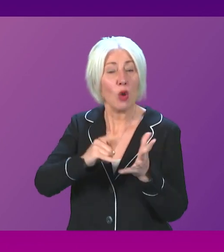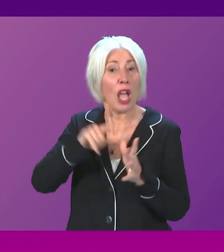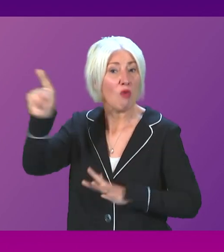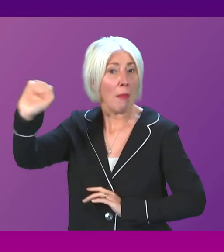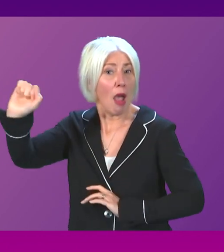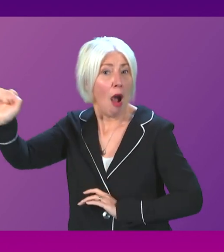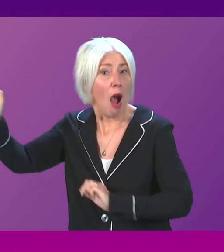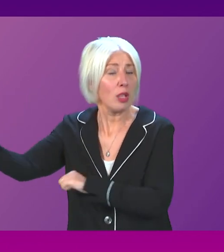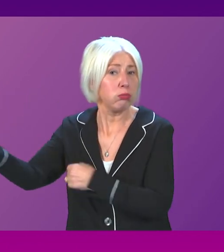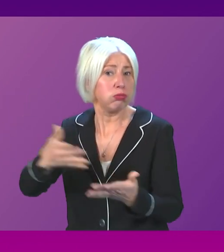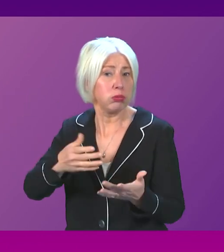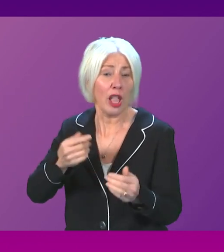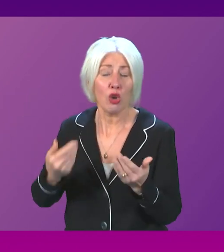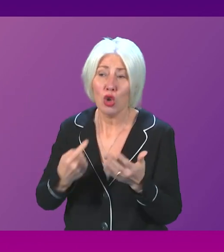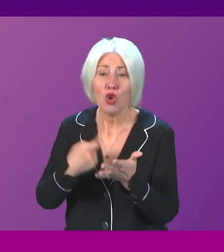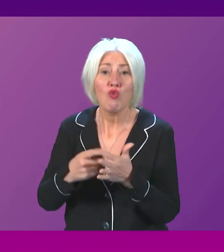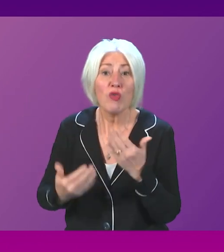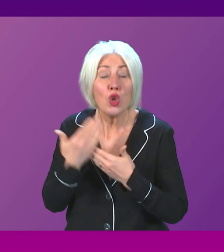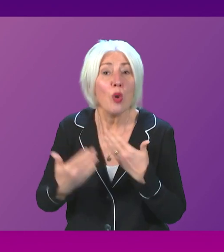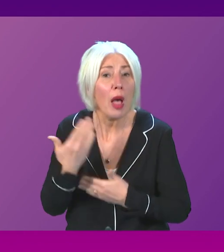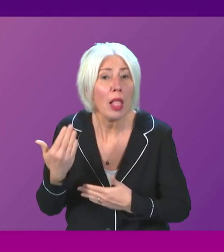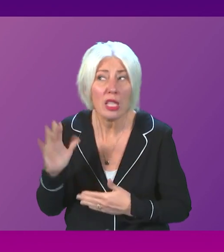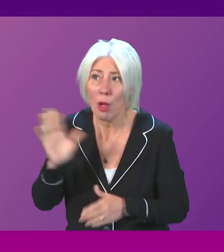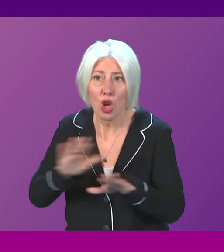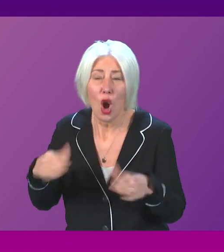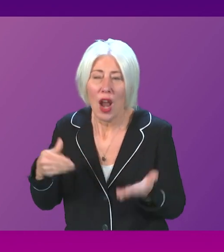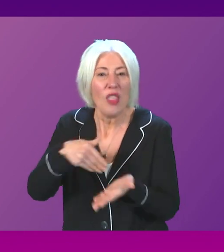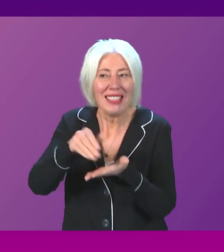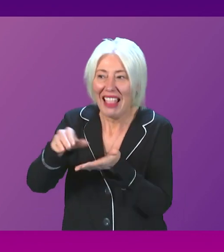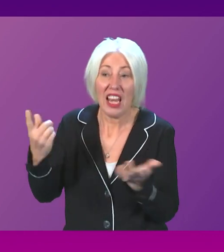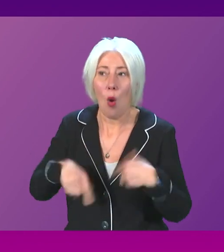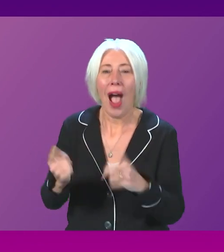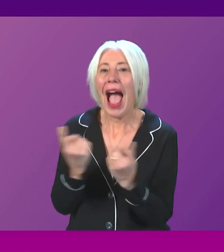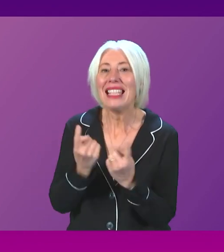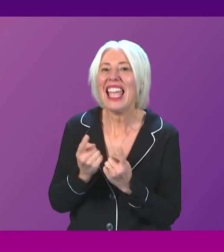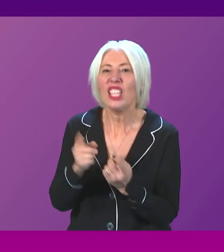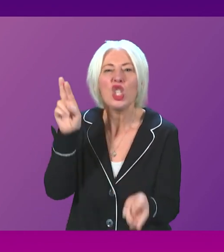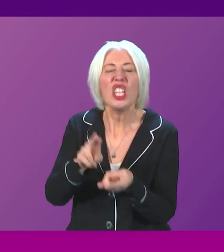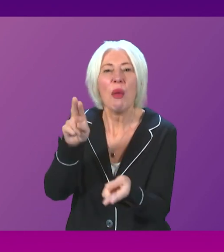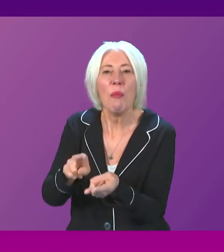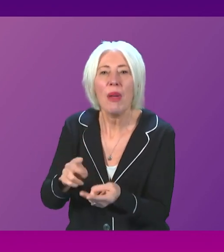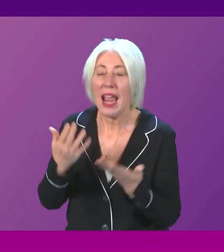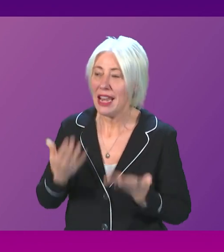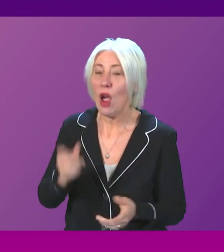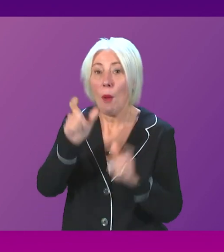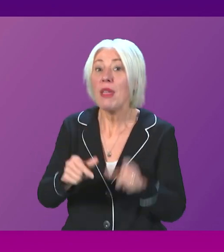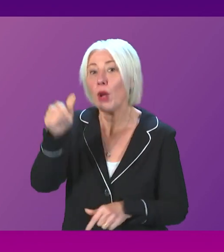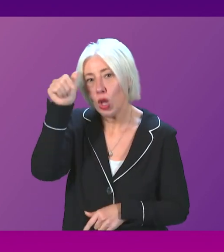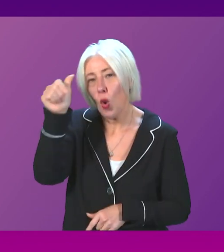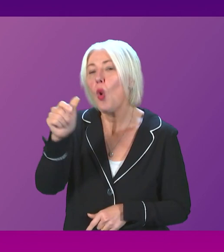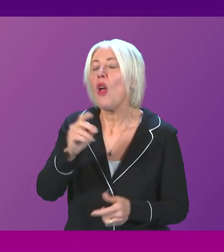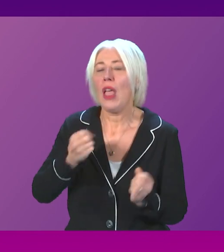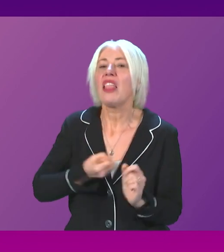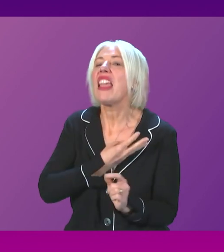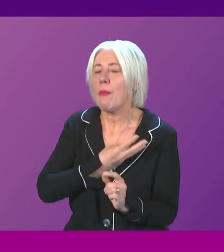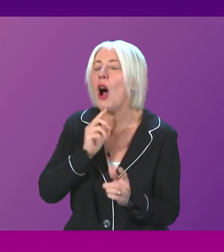renewables, instead they're selling off our assets on the cheap. This week the people of Scotland saw change is coming with Labour.